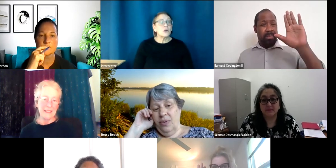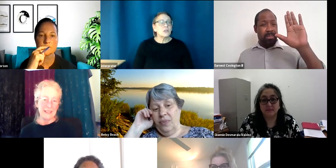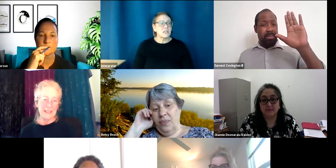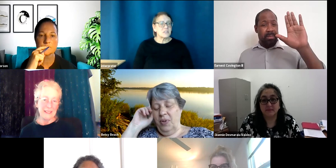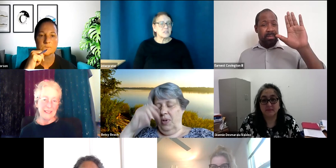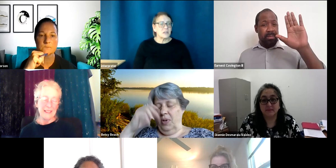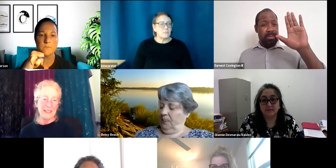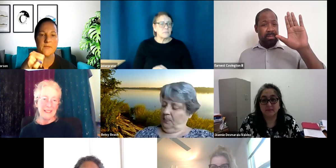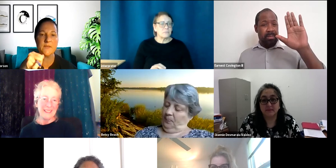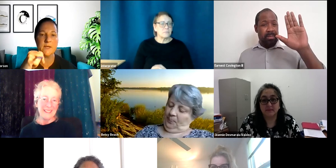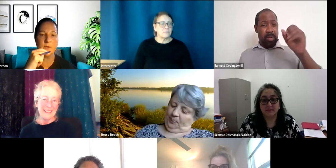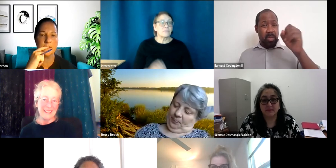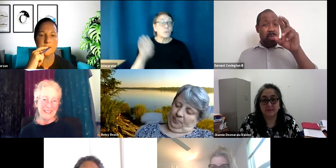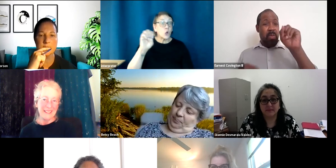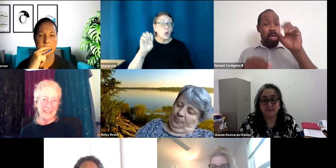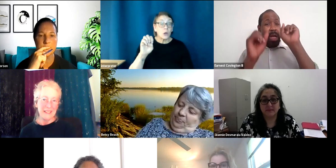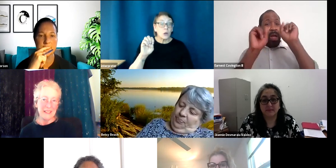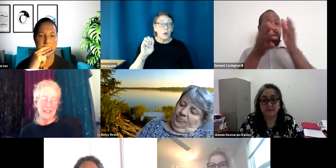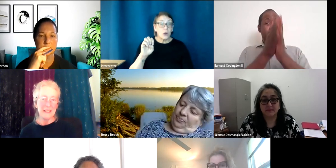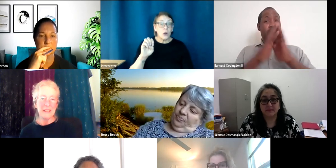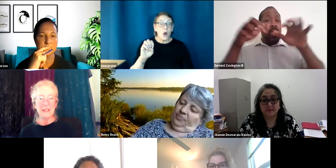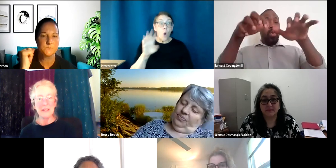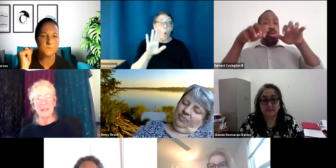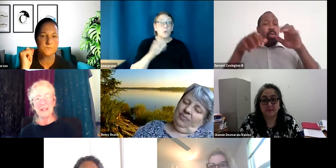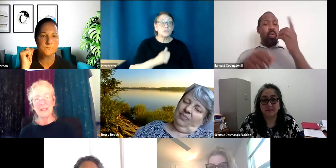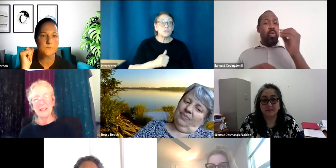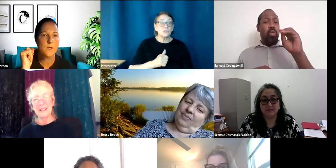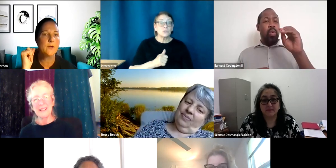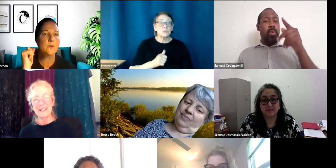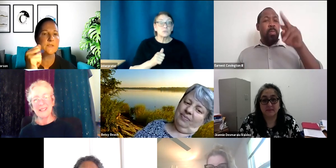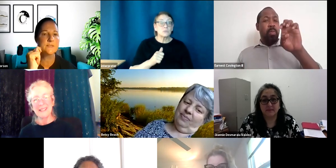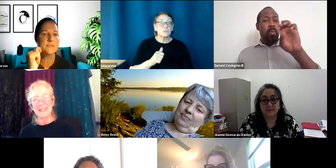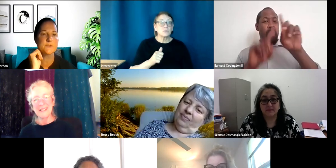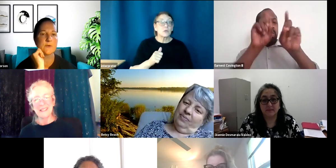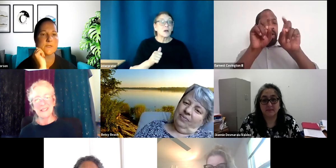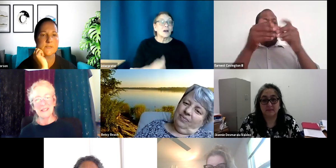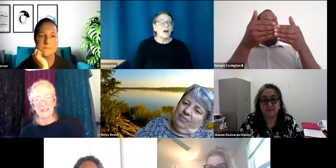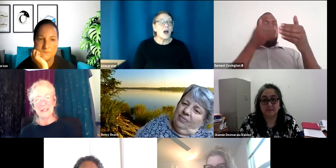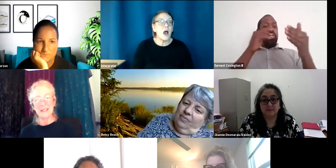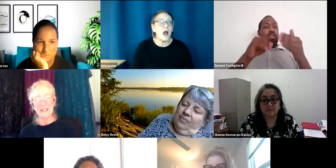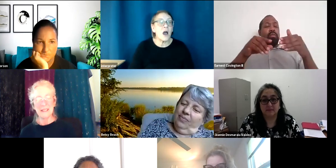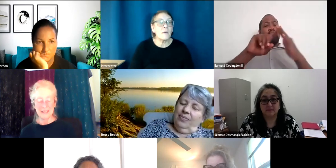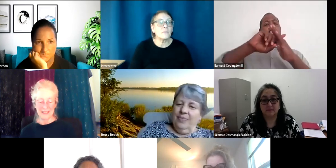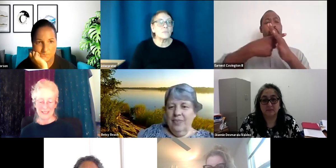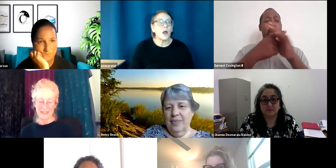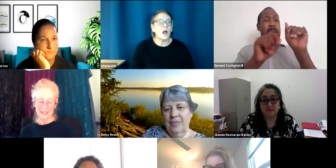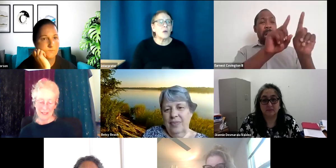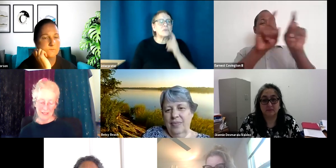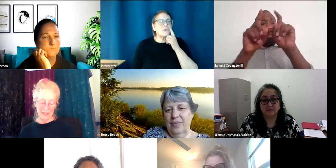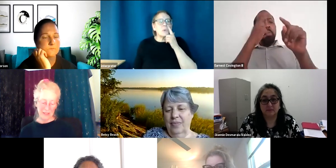Does it stand up? Bethany, go ahead. Bethany. Okay. Ernest. I'm sorry. Ernest. Um, before